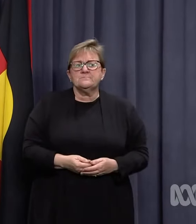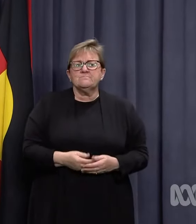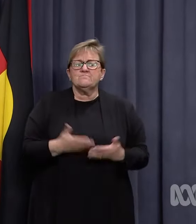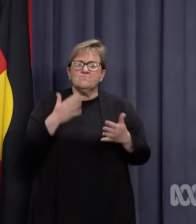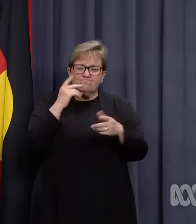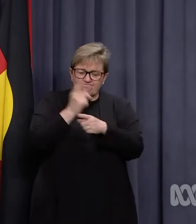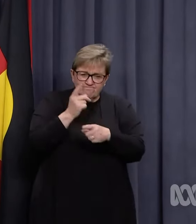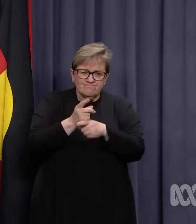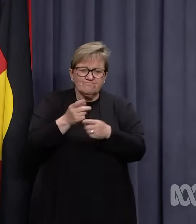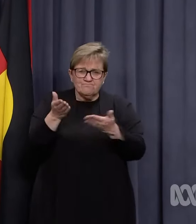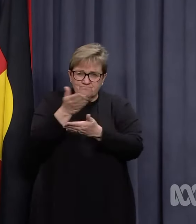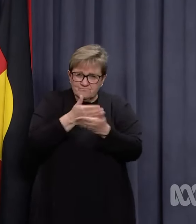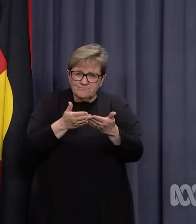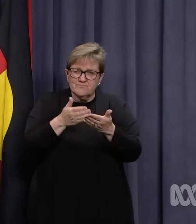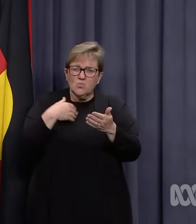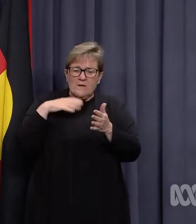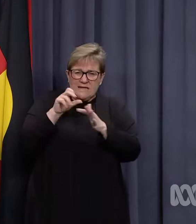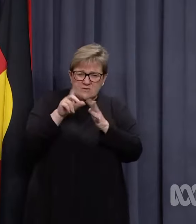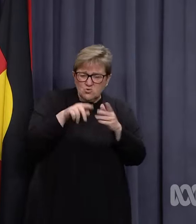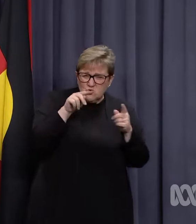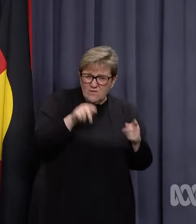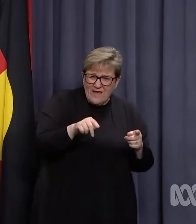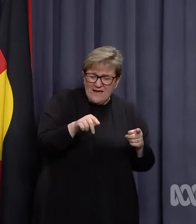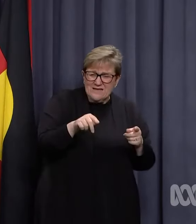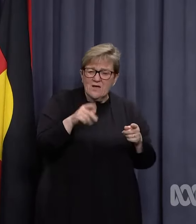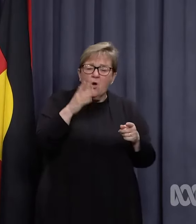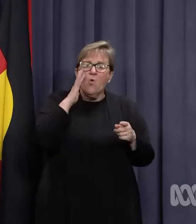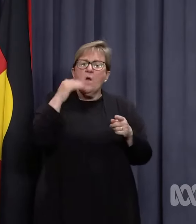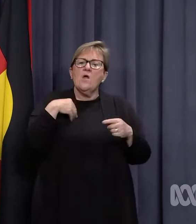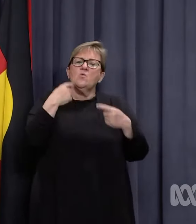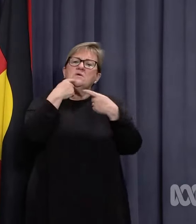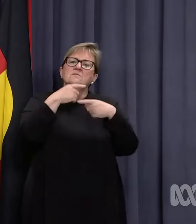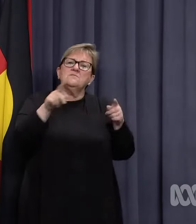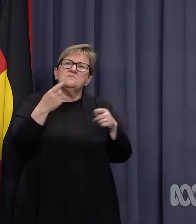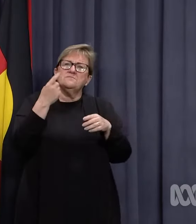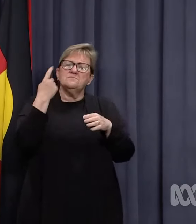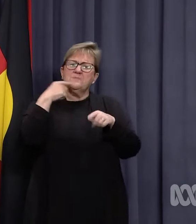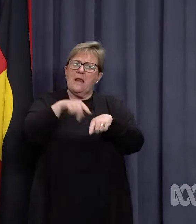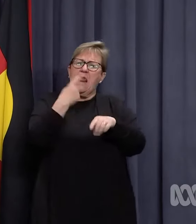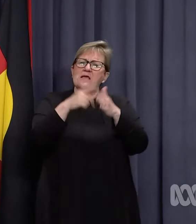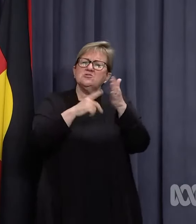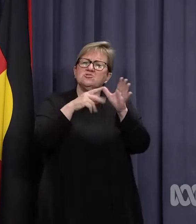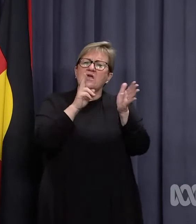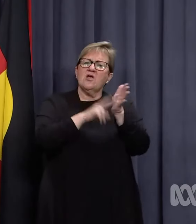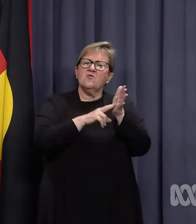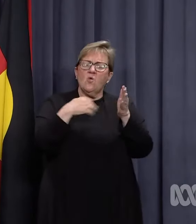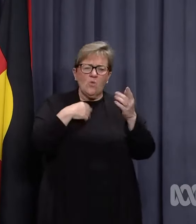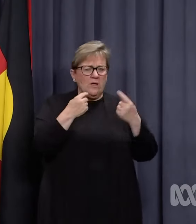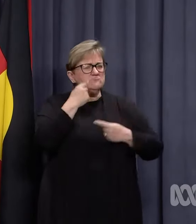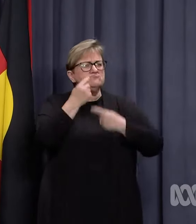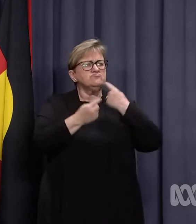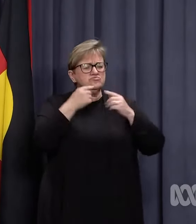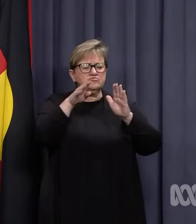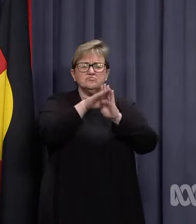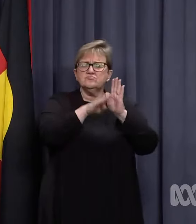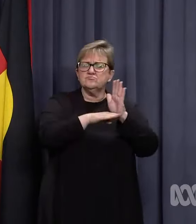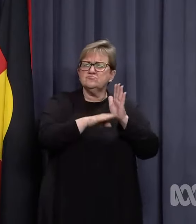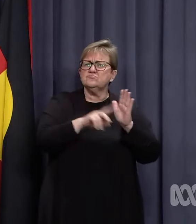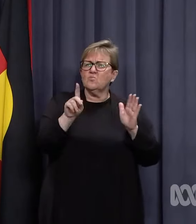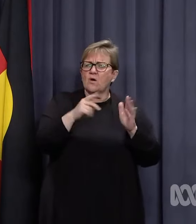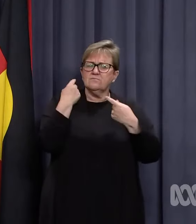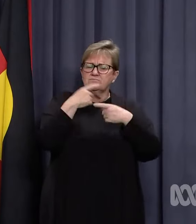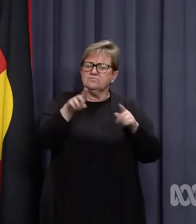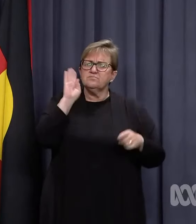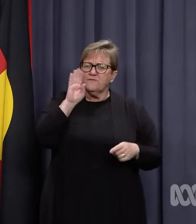But discussions occurred. This is what we need to do. When we made the announcement late in January, we did outline the very high caseload